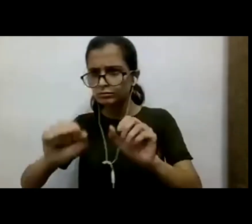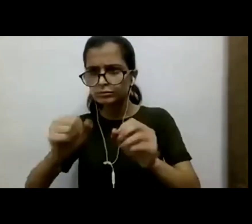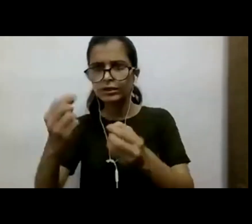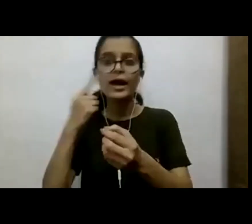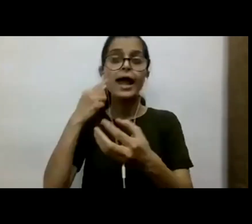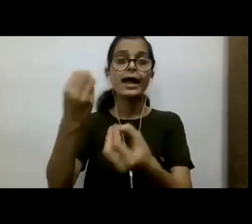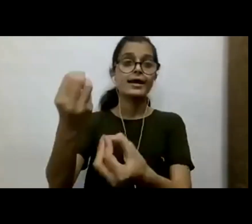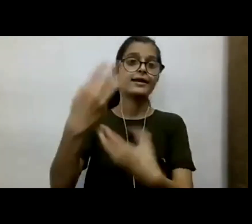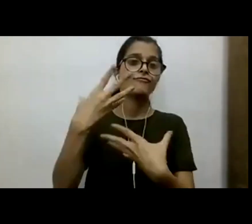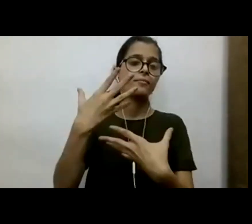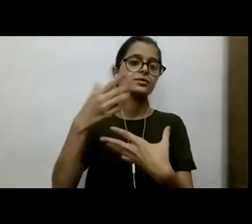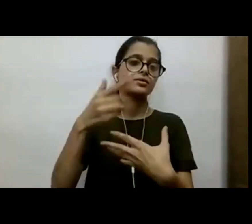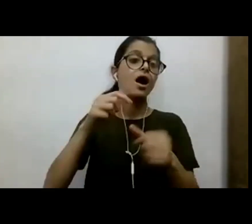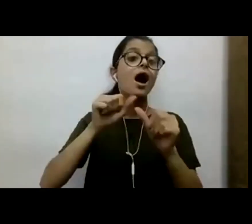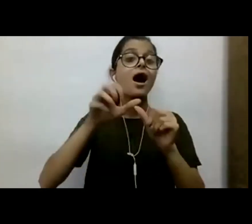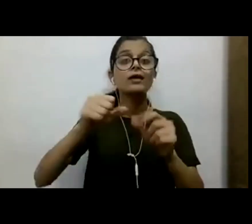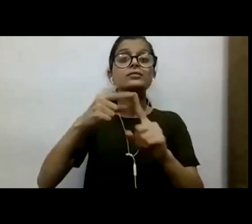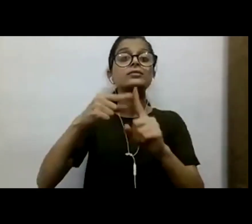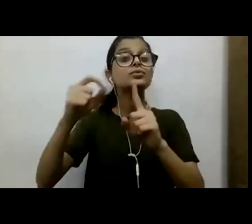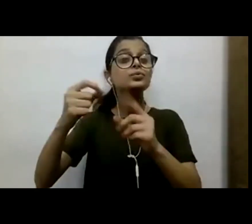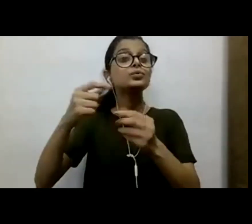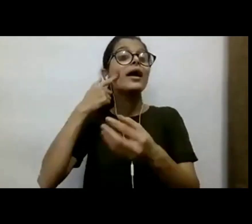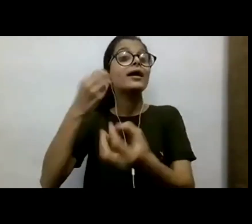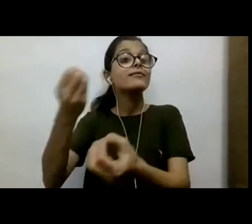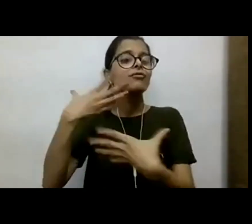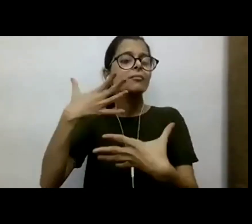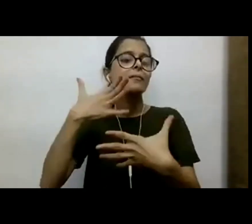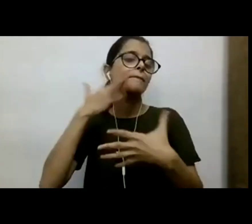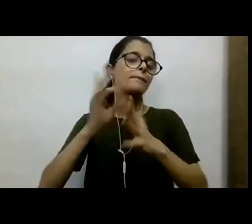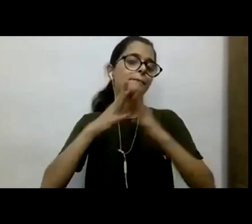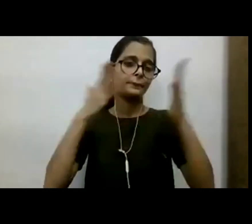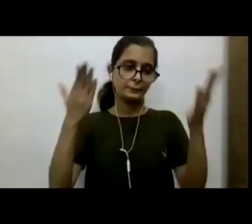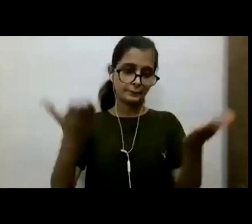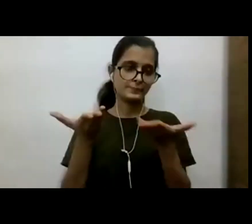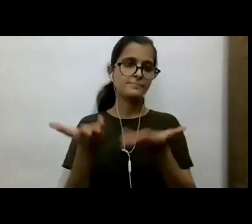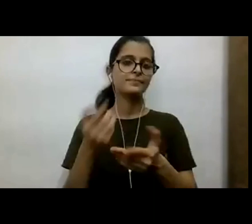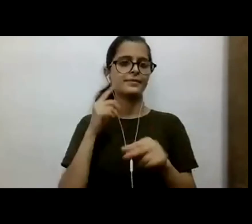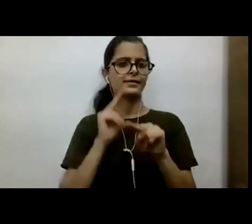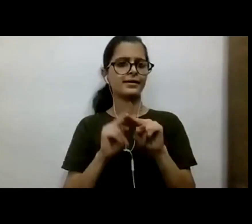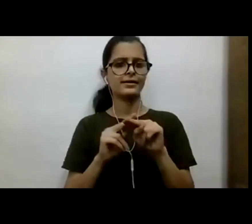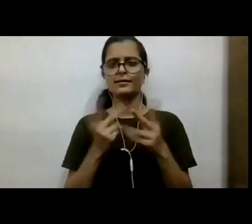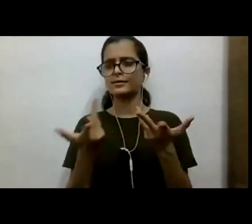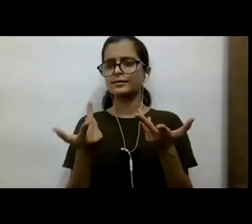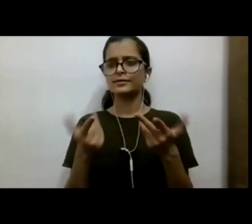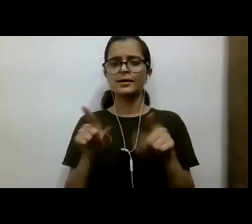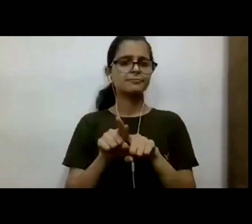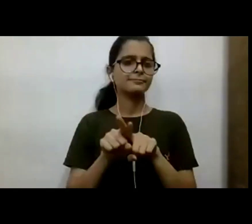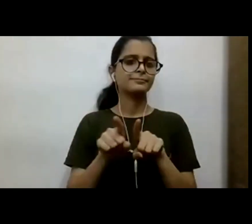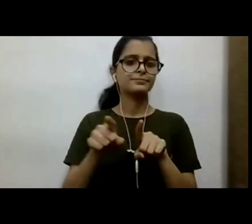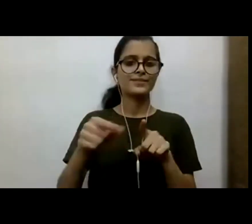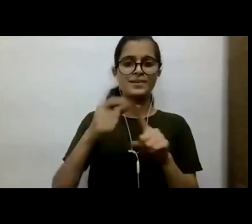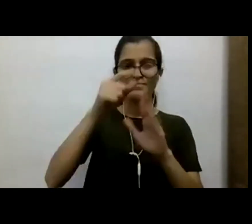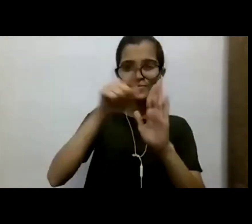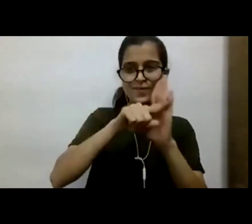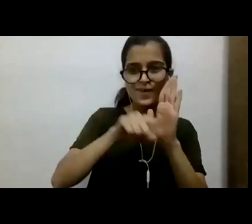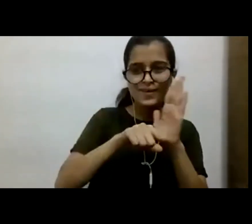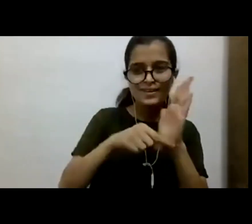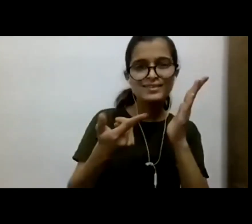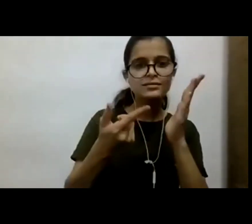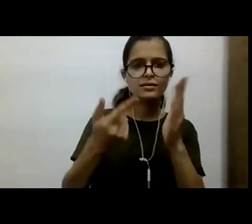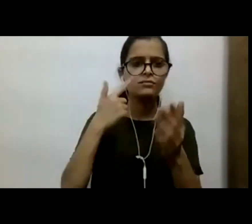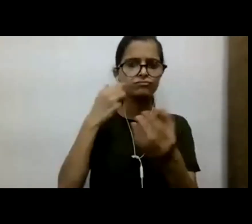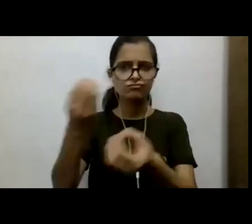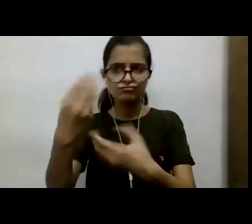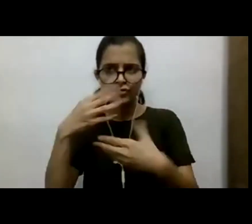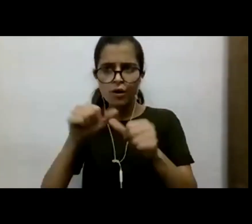So access to information is an extremely important part of it. And we have to look at, do we have the policies which provide us the information to